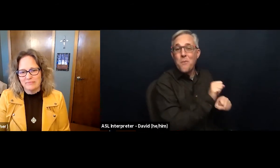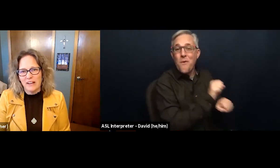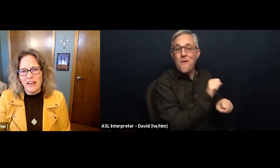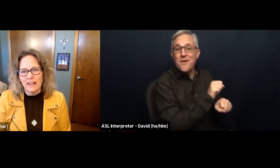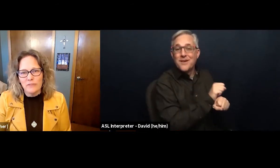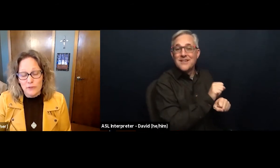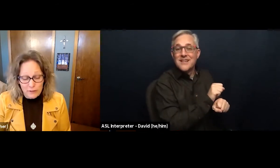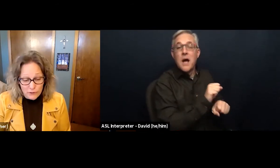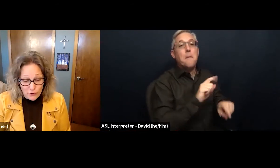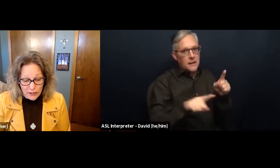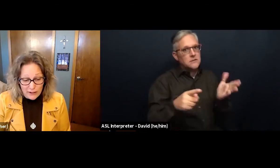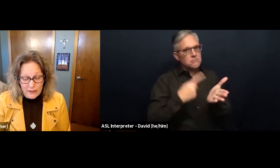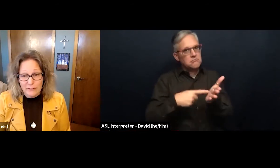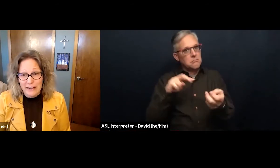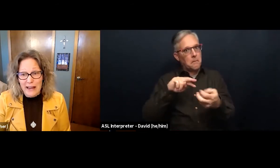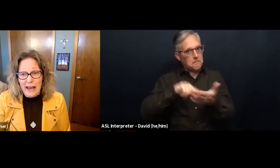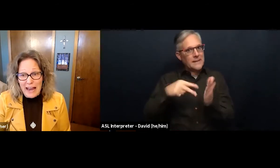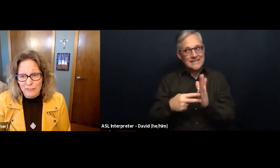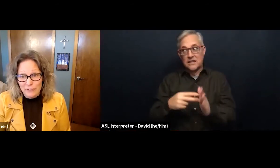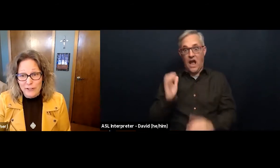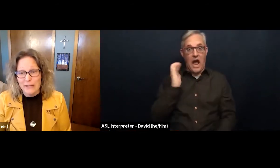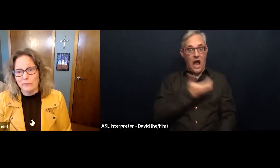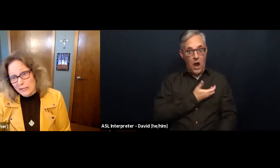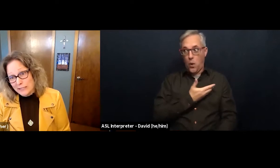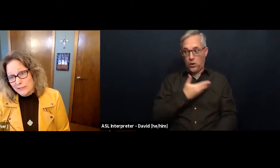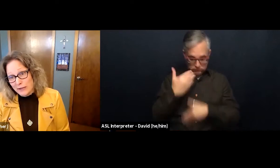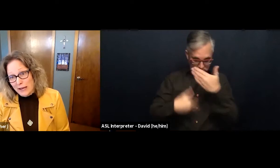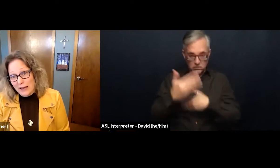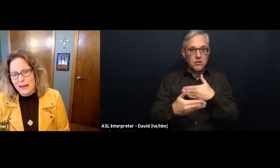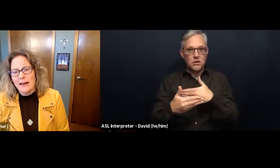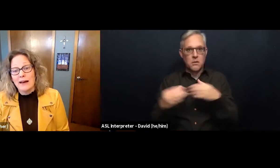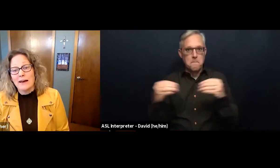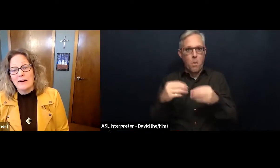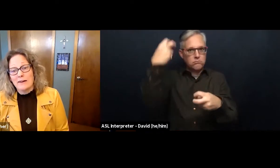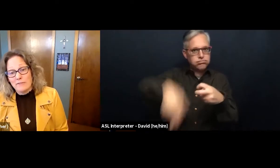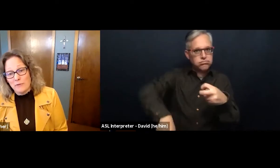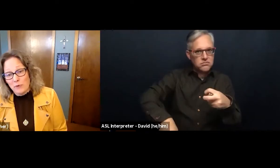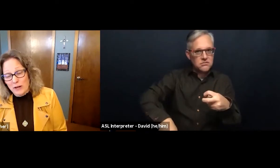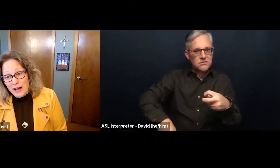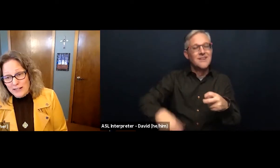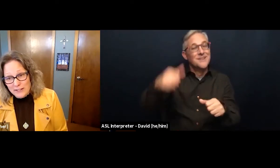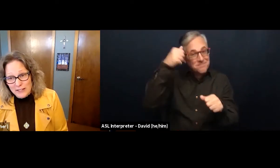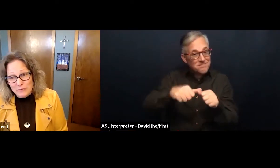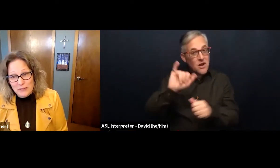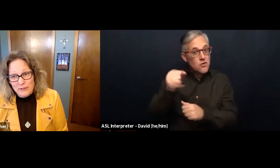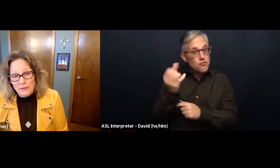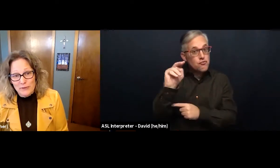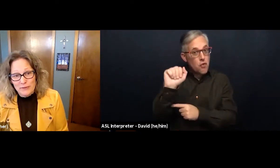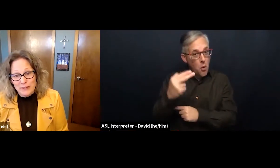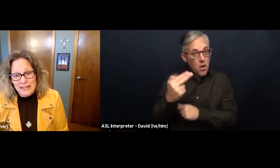Again, if you think of Jonah, right, after he runs away from where God is calling him to, right,